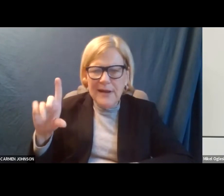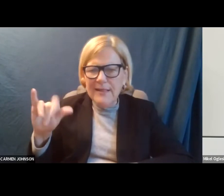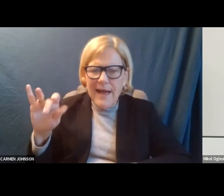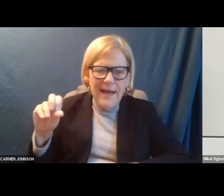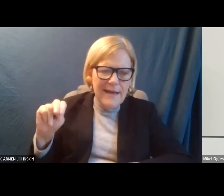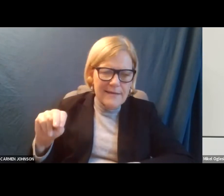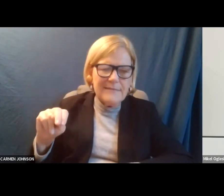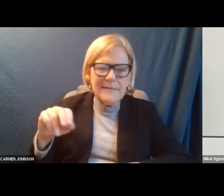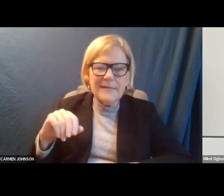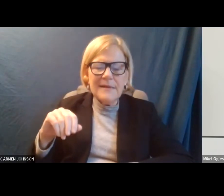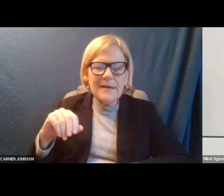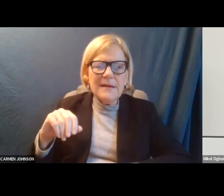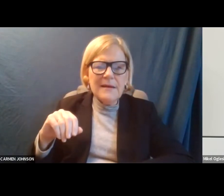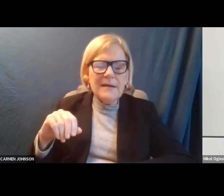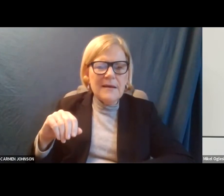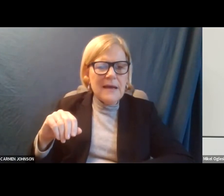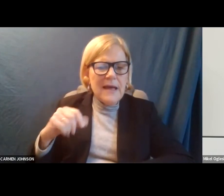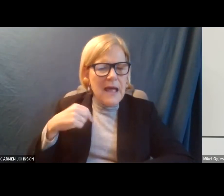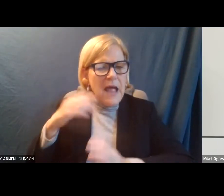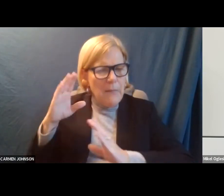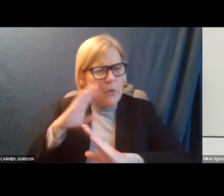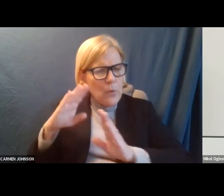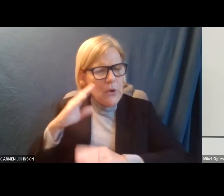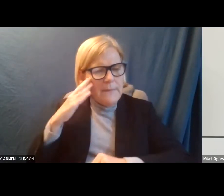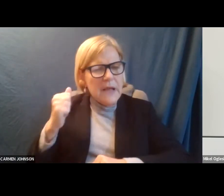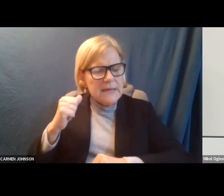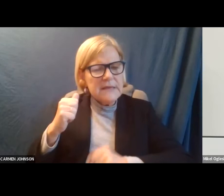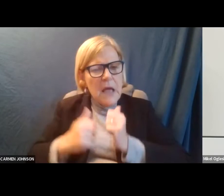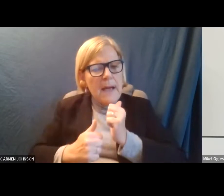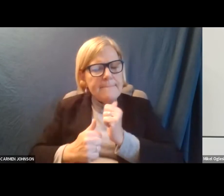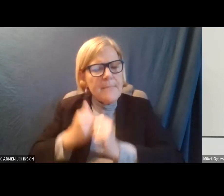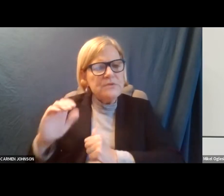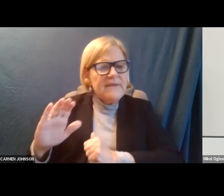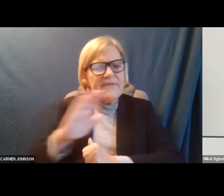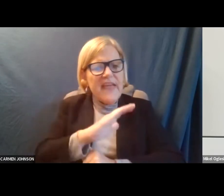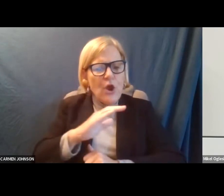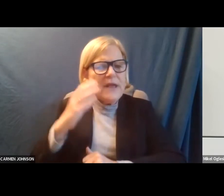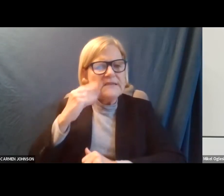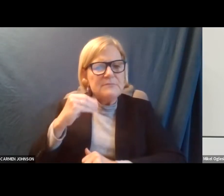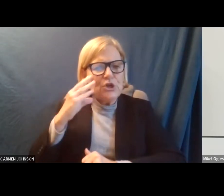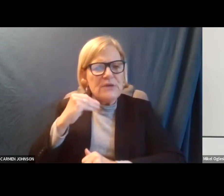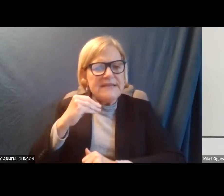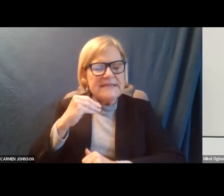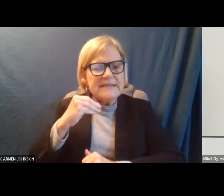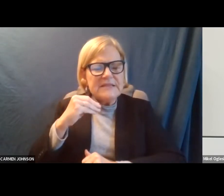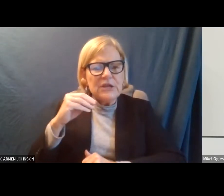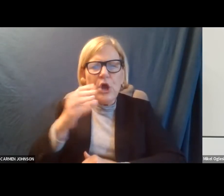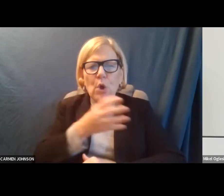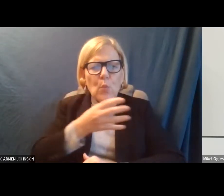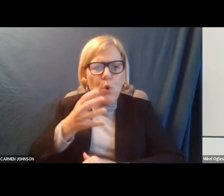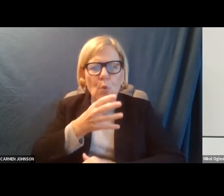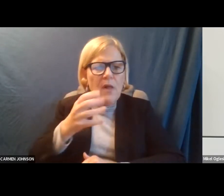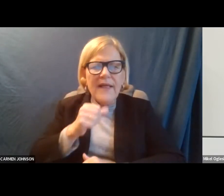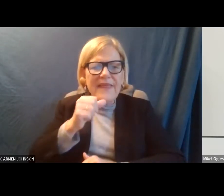Um, I'm just kind of worried because the, the most of their experience is rural transit. They don't really